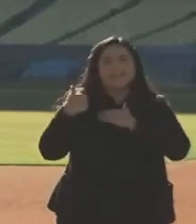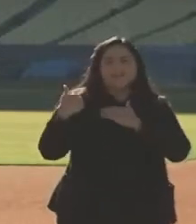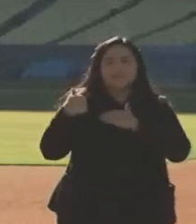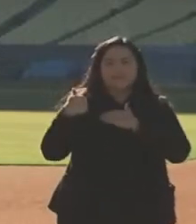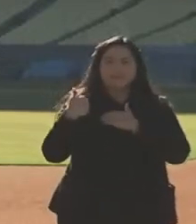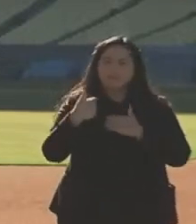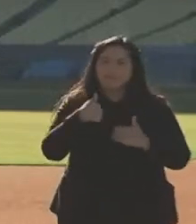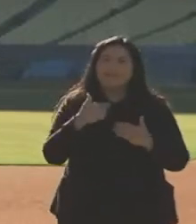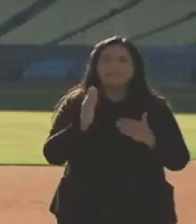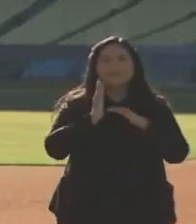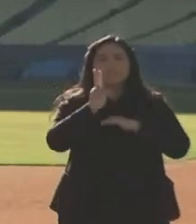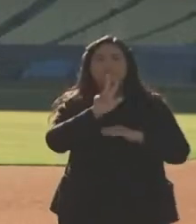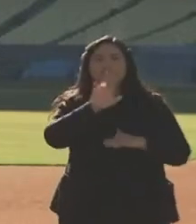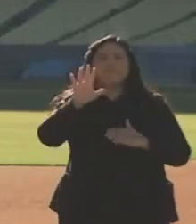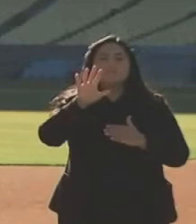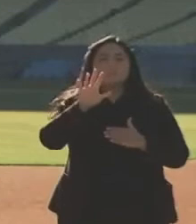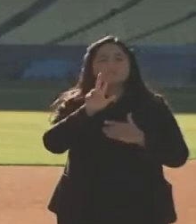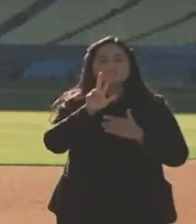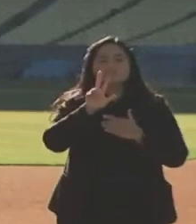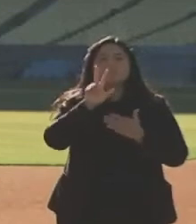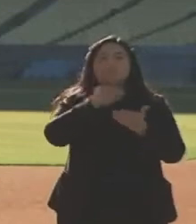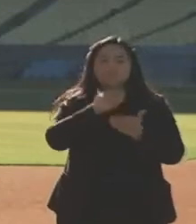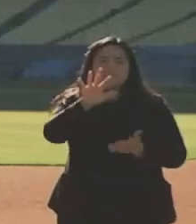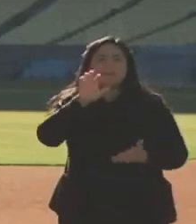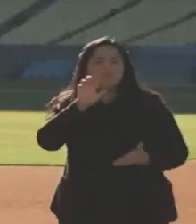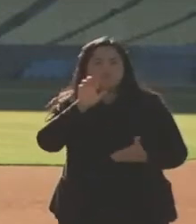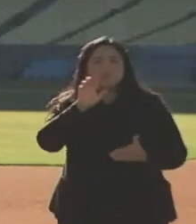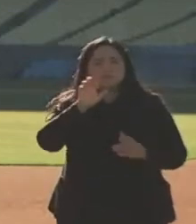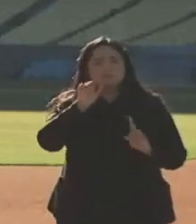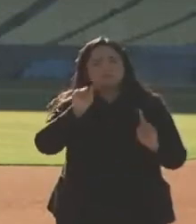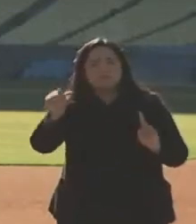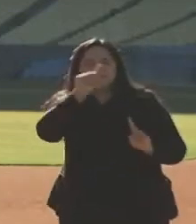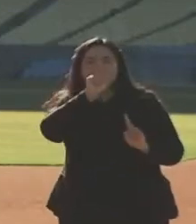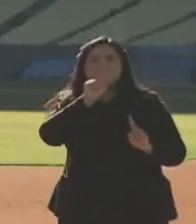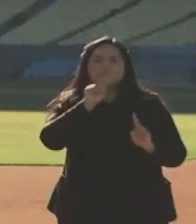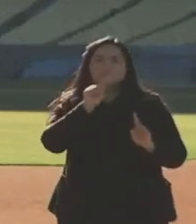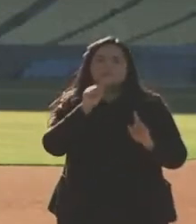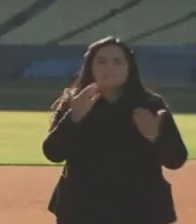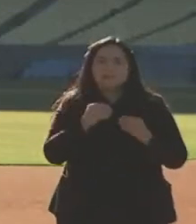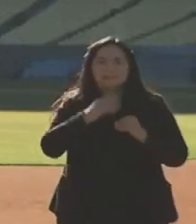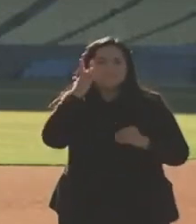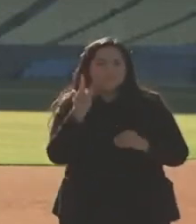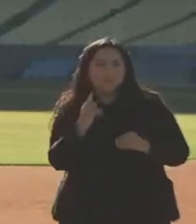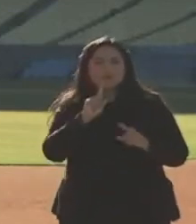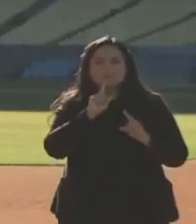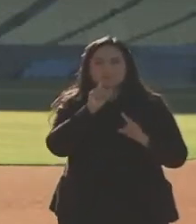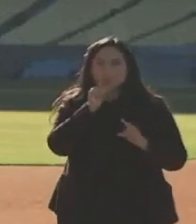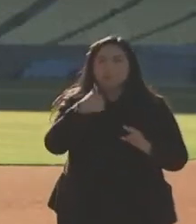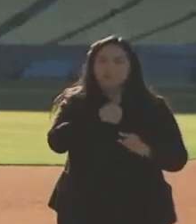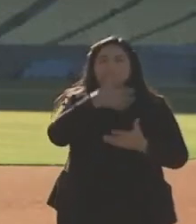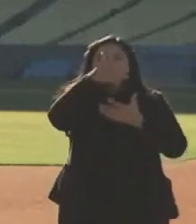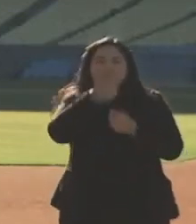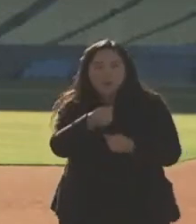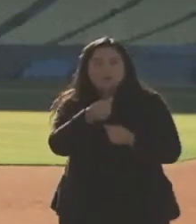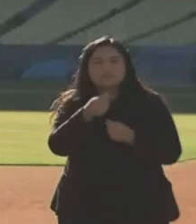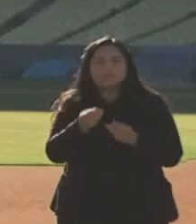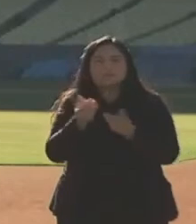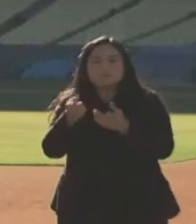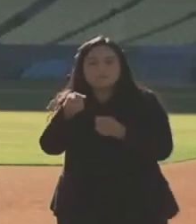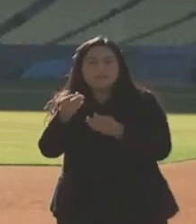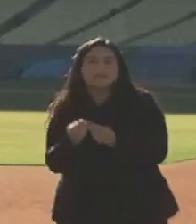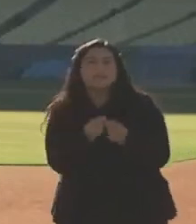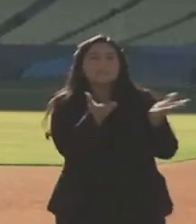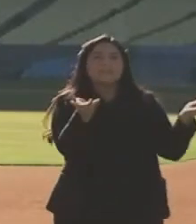partners and providers all throughout the state of California that are entrusted to deliver these vaccines, to administer these vaccines.